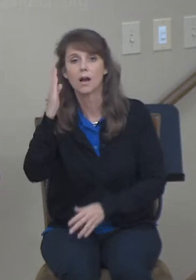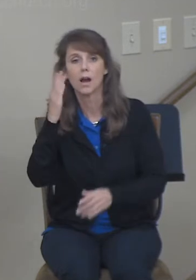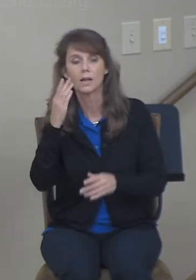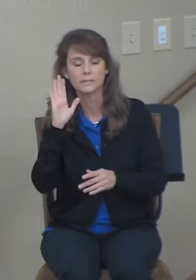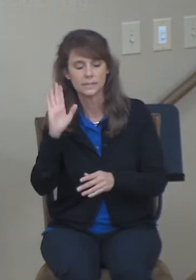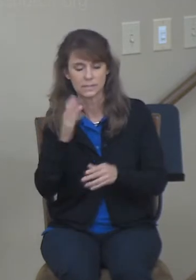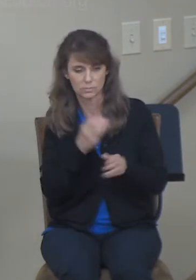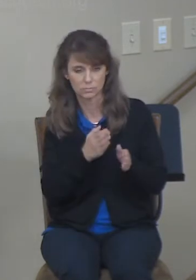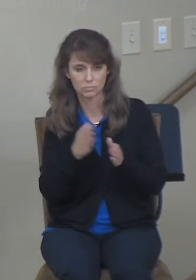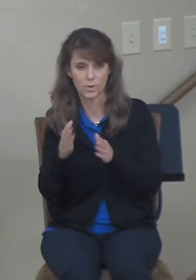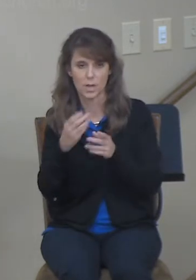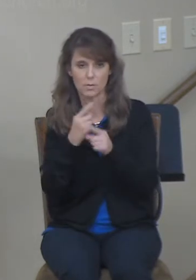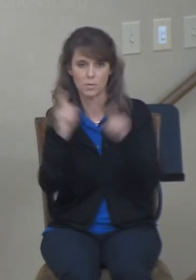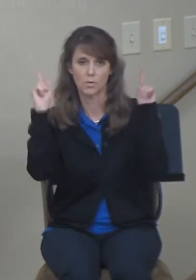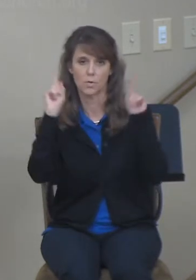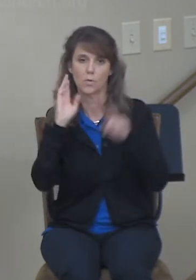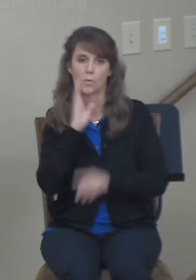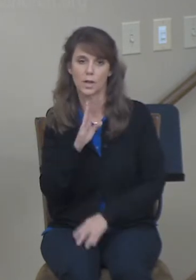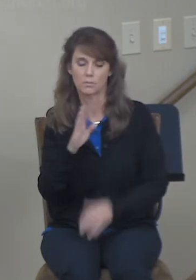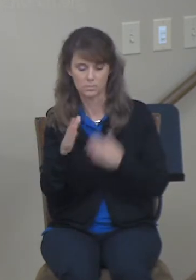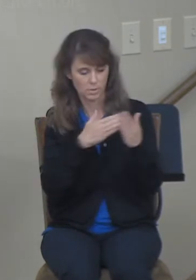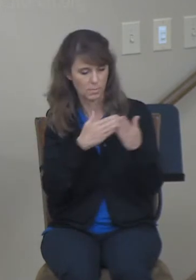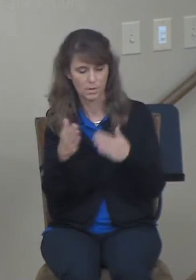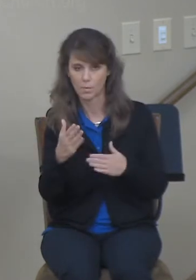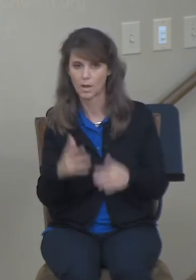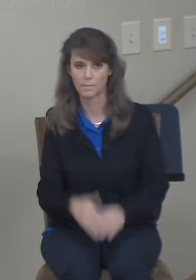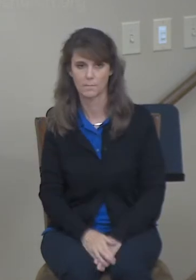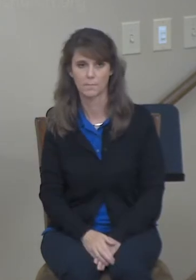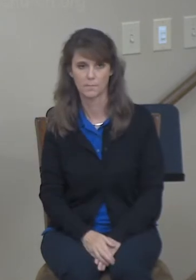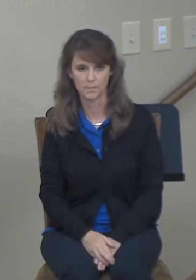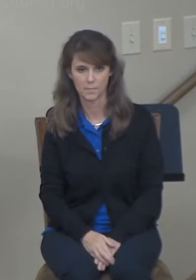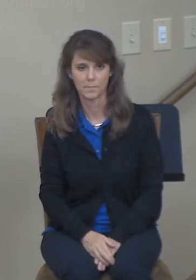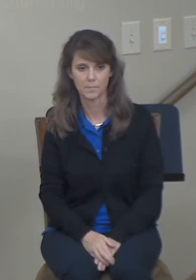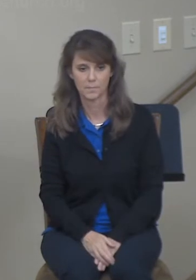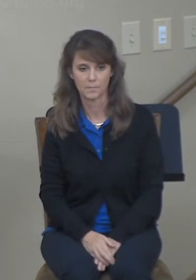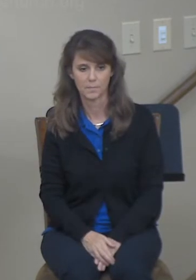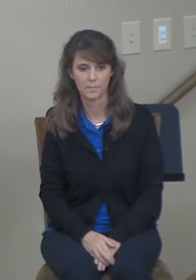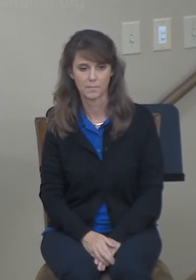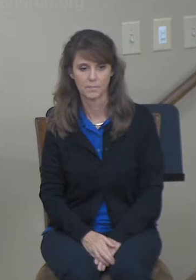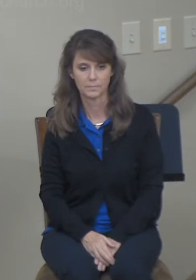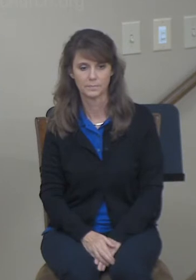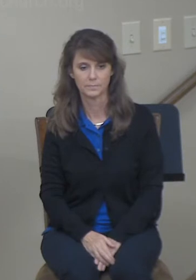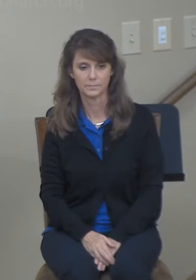his will be accomplished. And we need to see that even in this book.